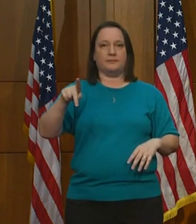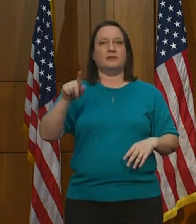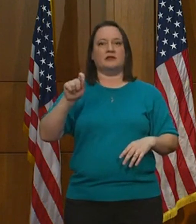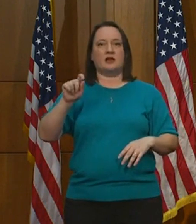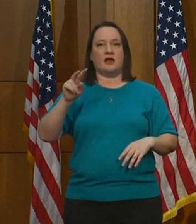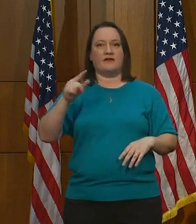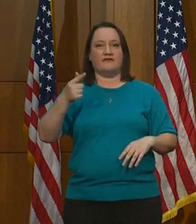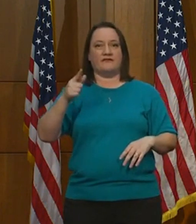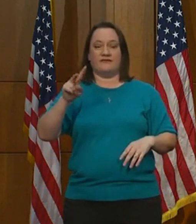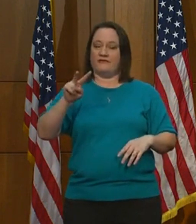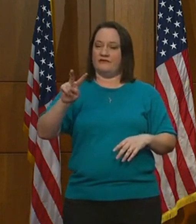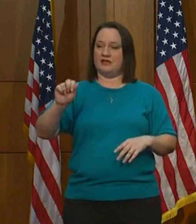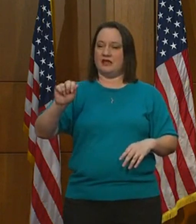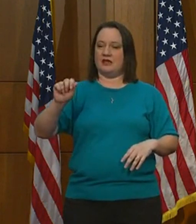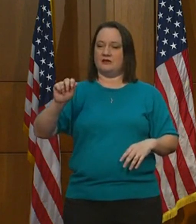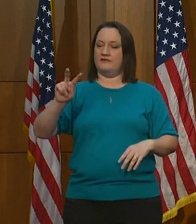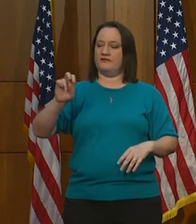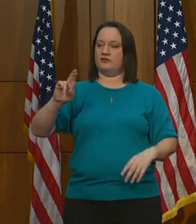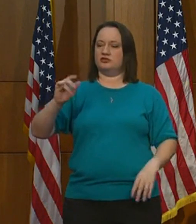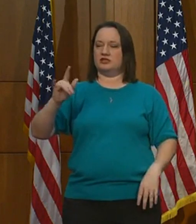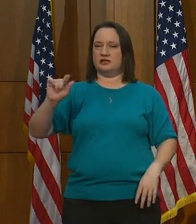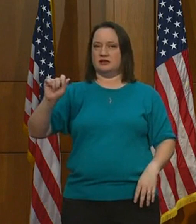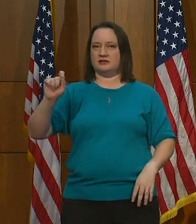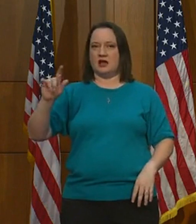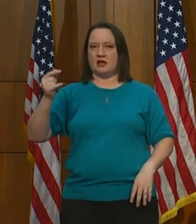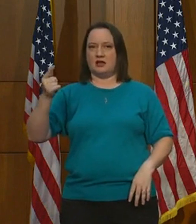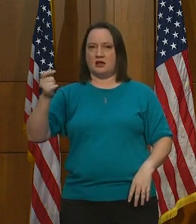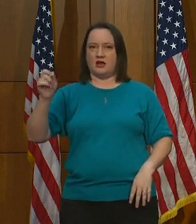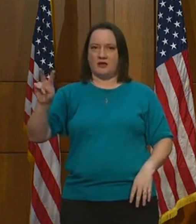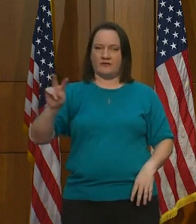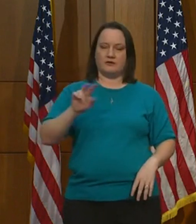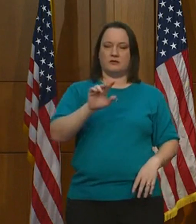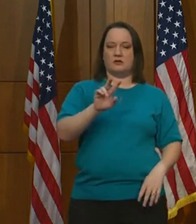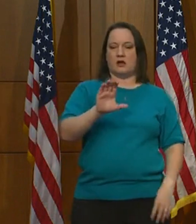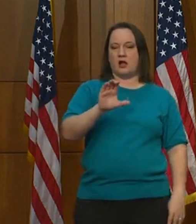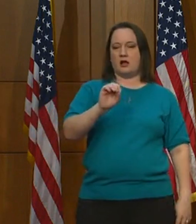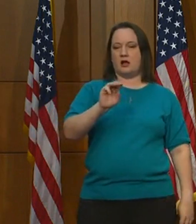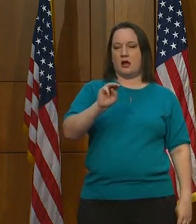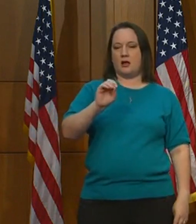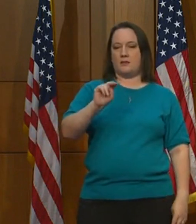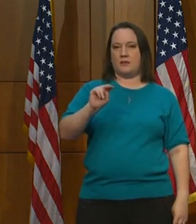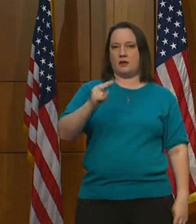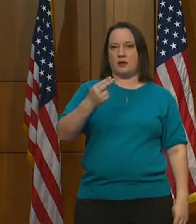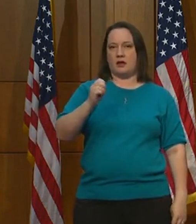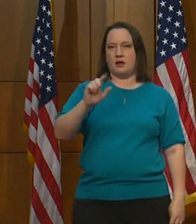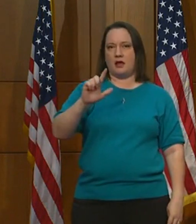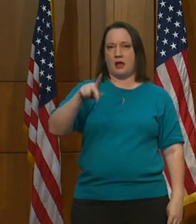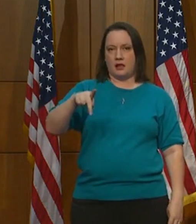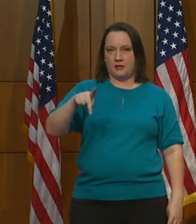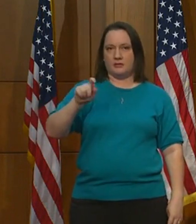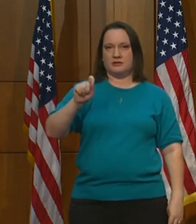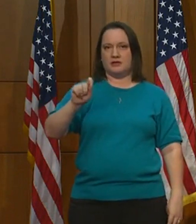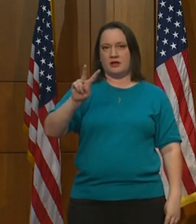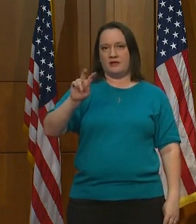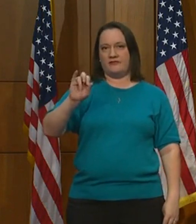commonhelp.virginia.gov, from now until August the 17th.